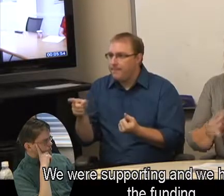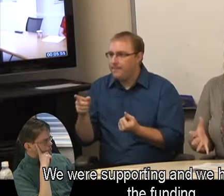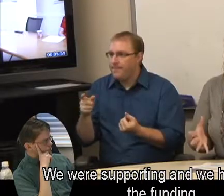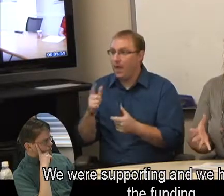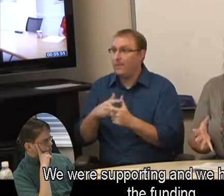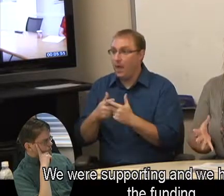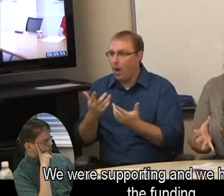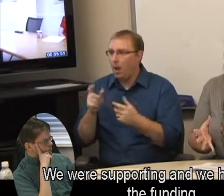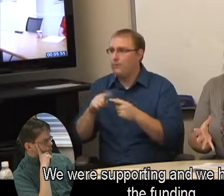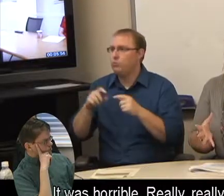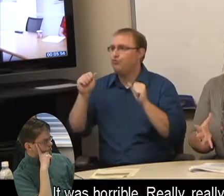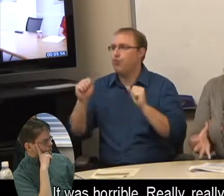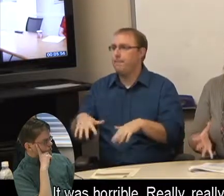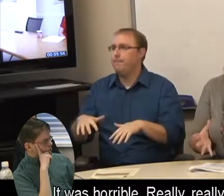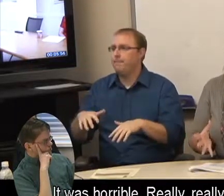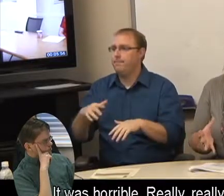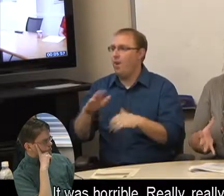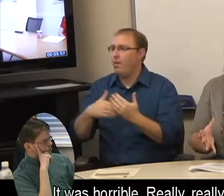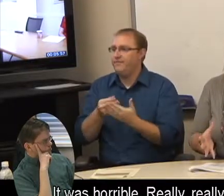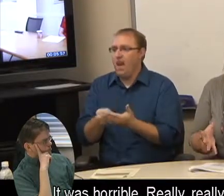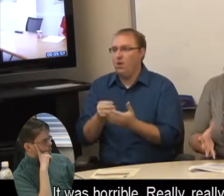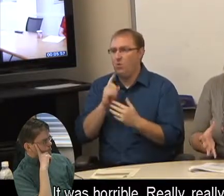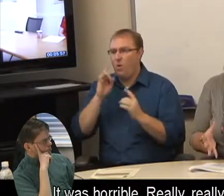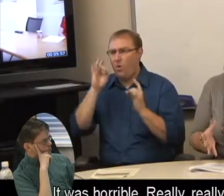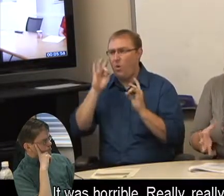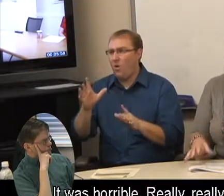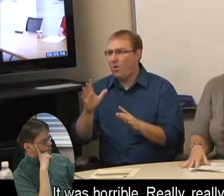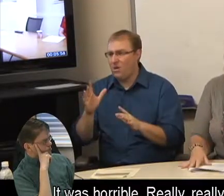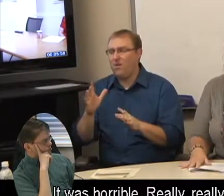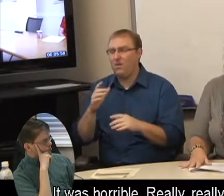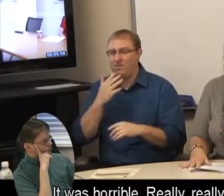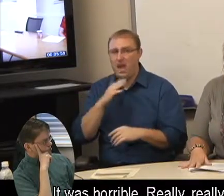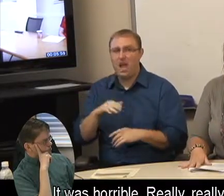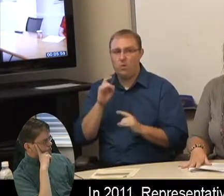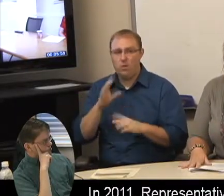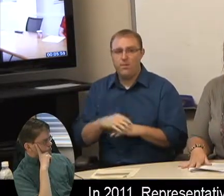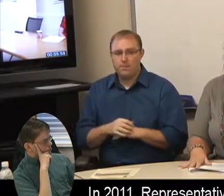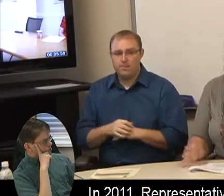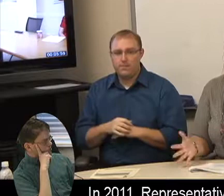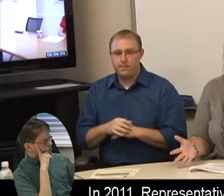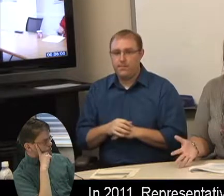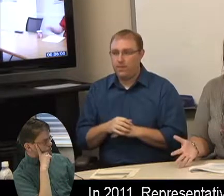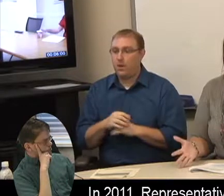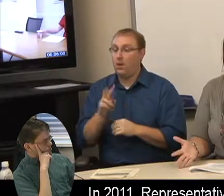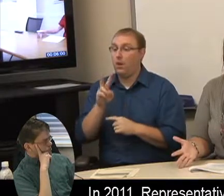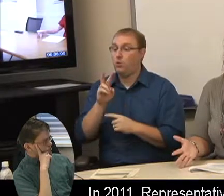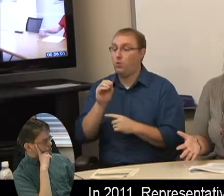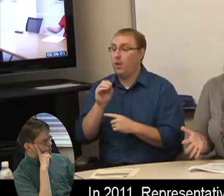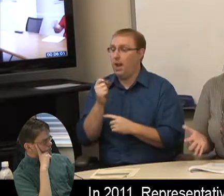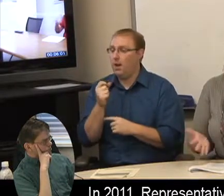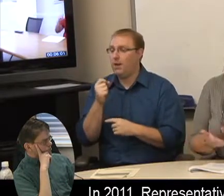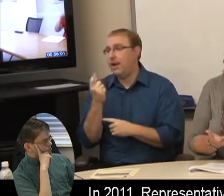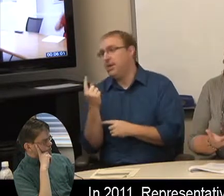had to drop the funding. It was horrible, really, really horrible. In 2011,